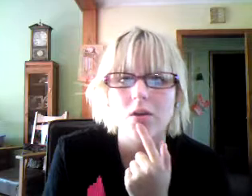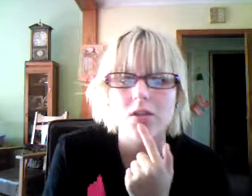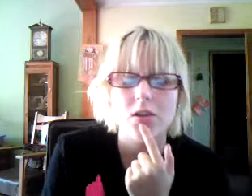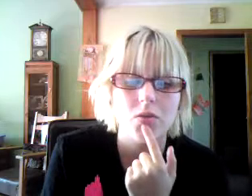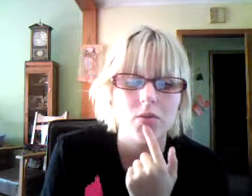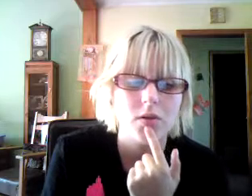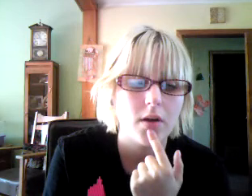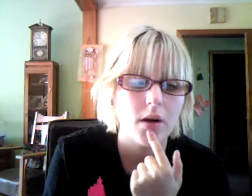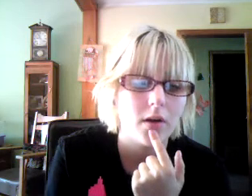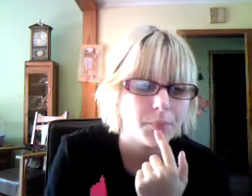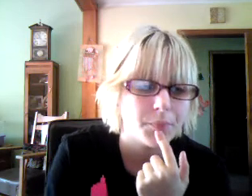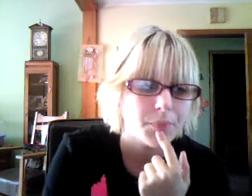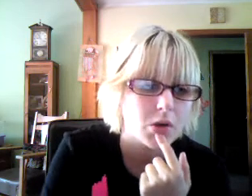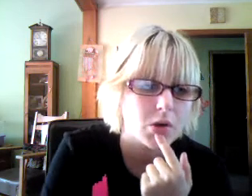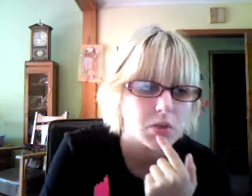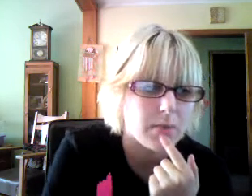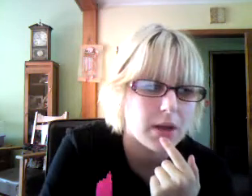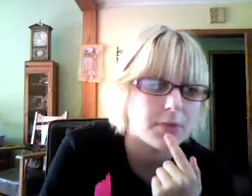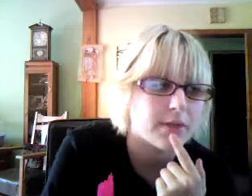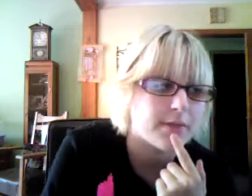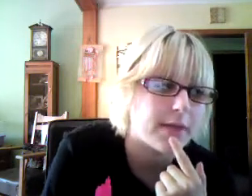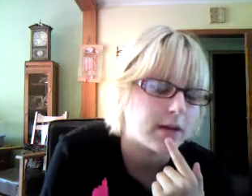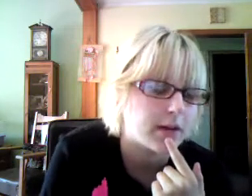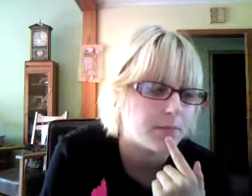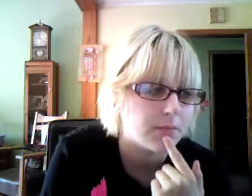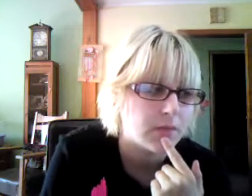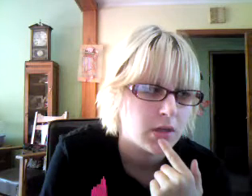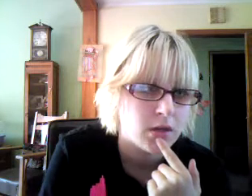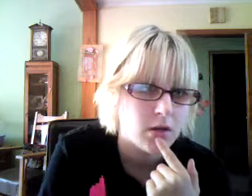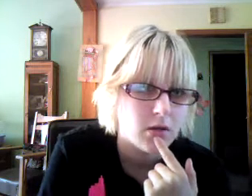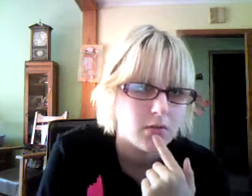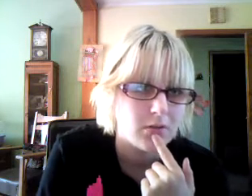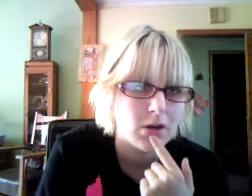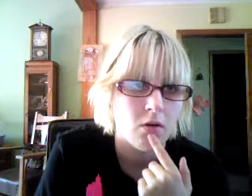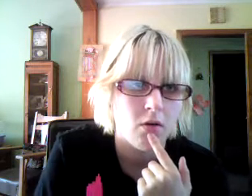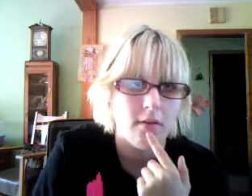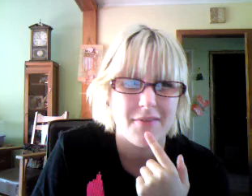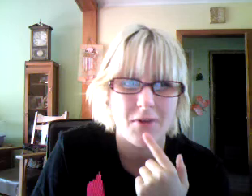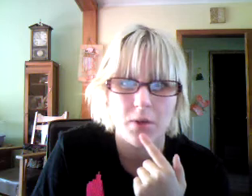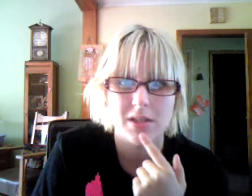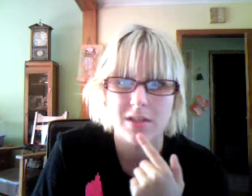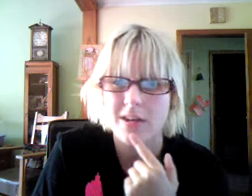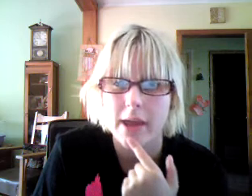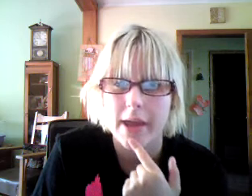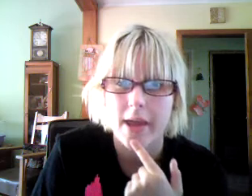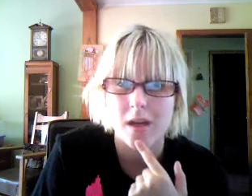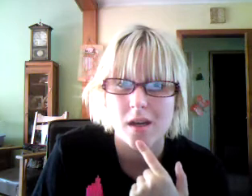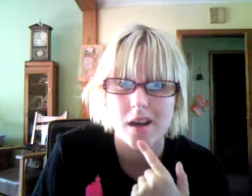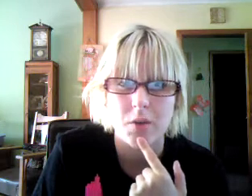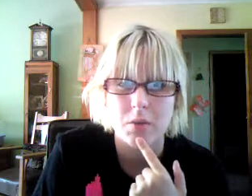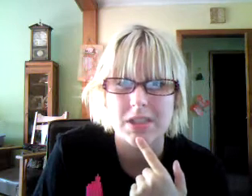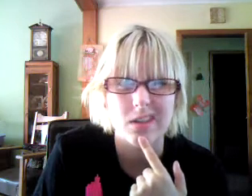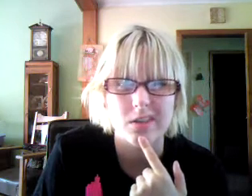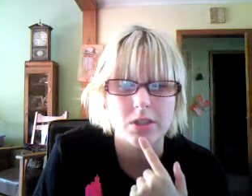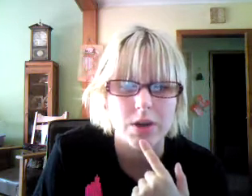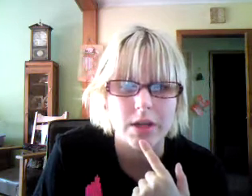also, um, goes with my belief that, um, you know, everyone's a little gay and everyone's a little straight.